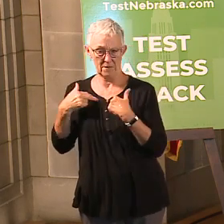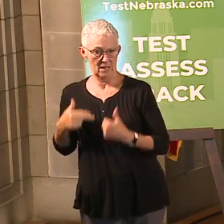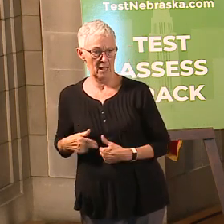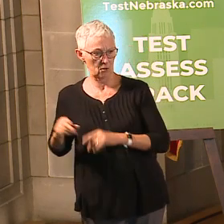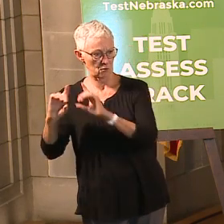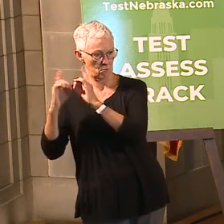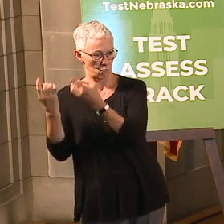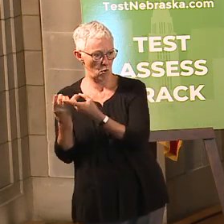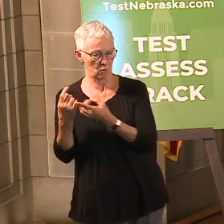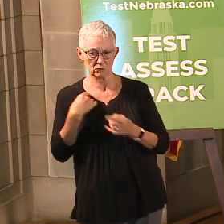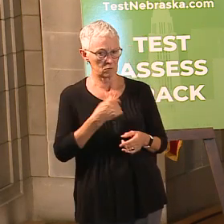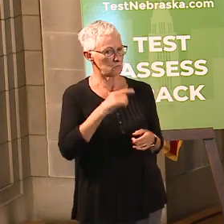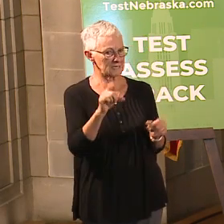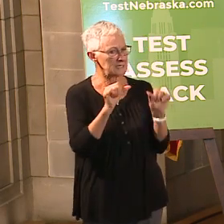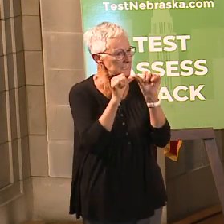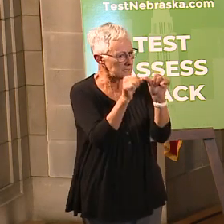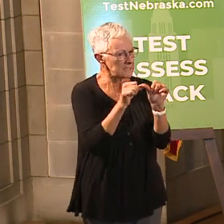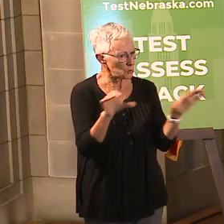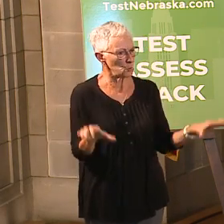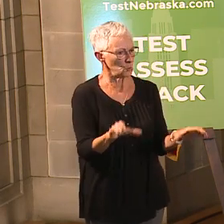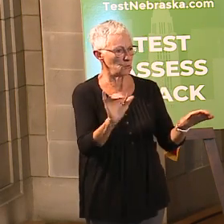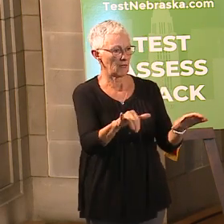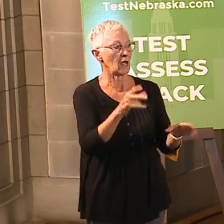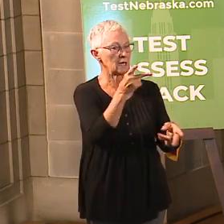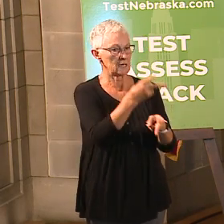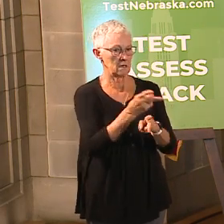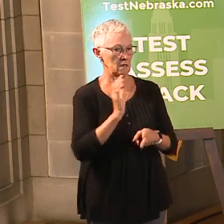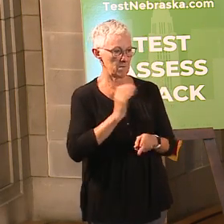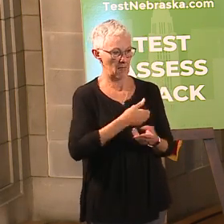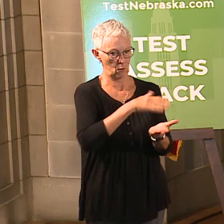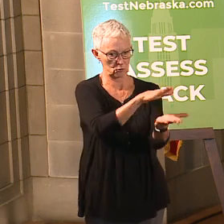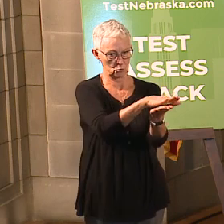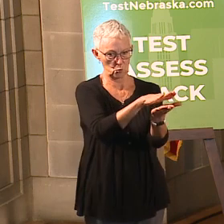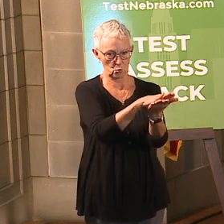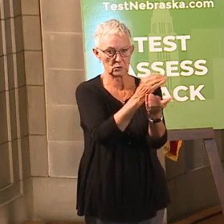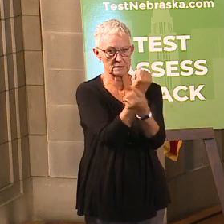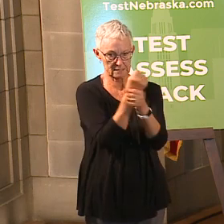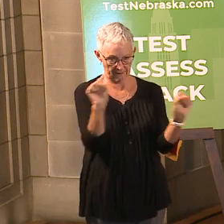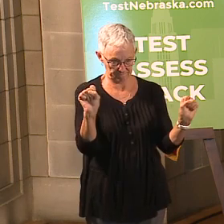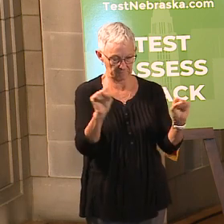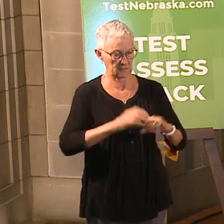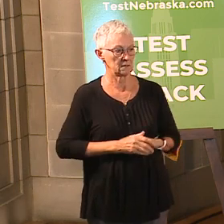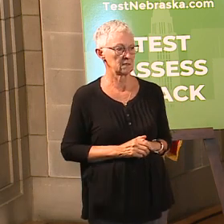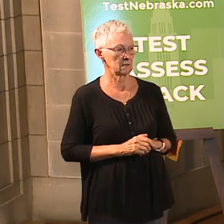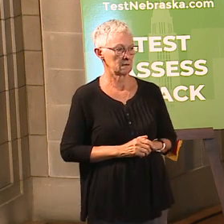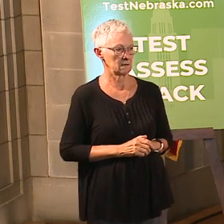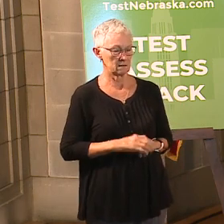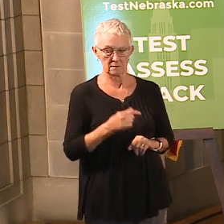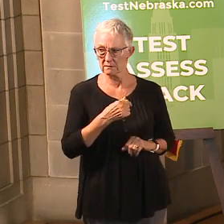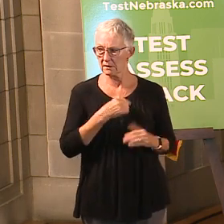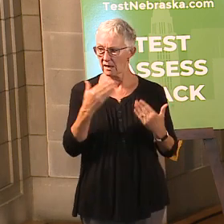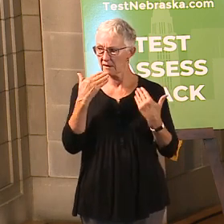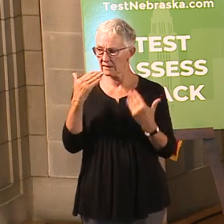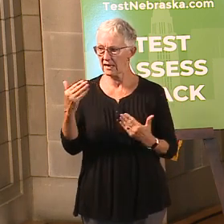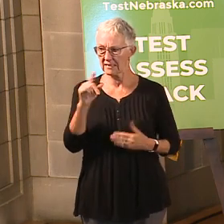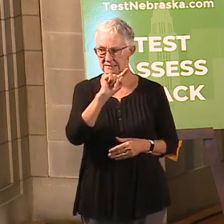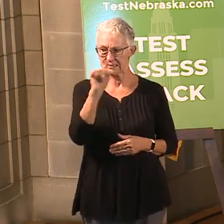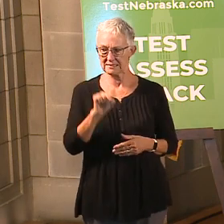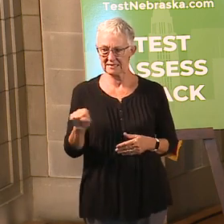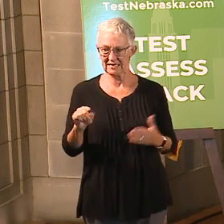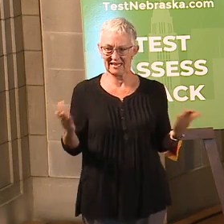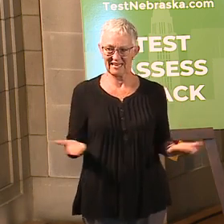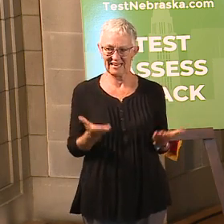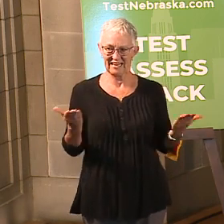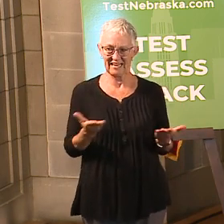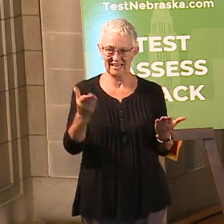continue to do that in order to maintain the school environment that we have. And again, I would even thank Zee's here. She got so much attention.